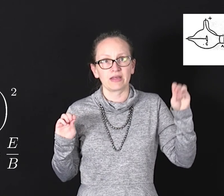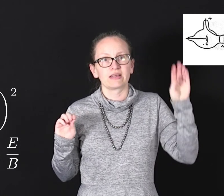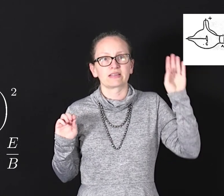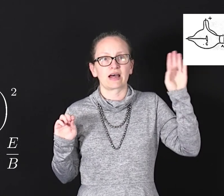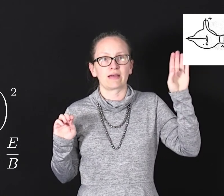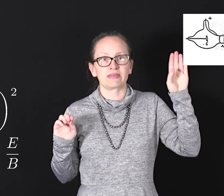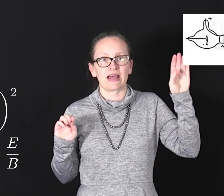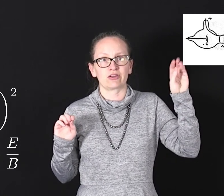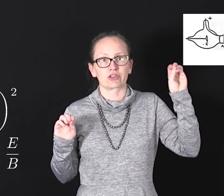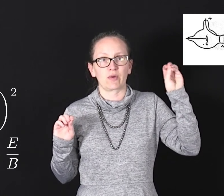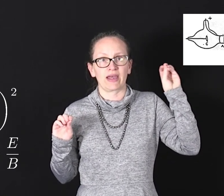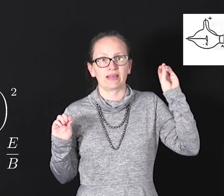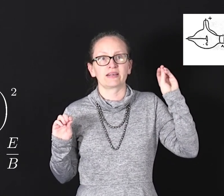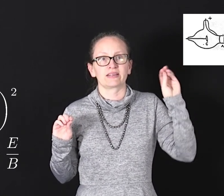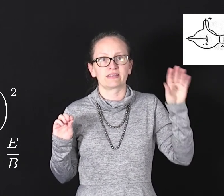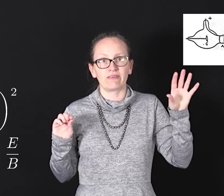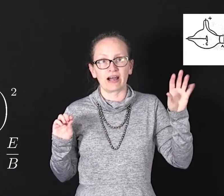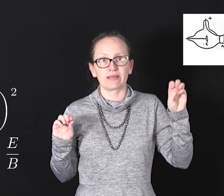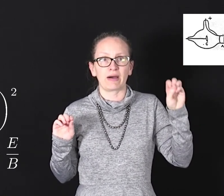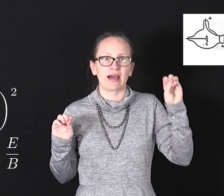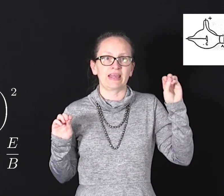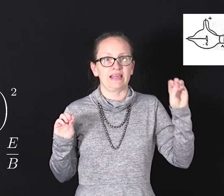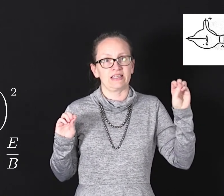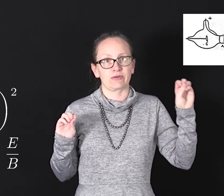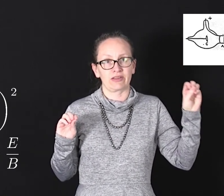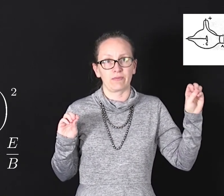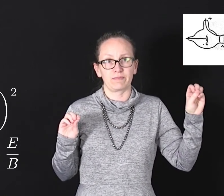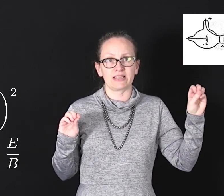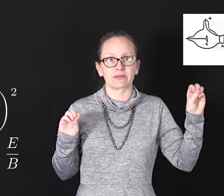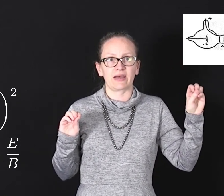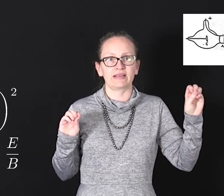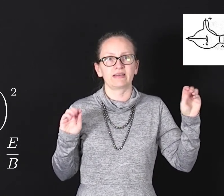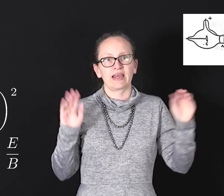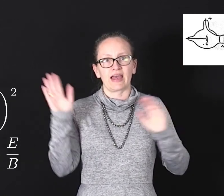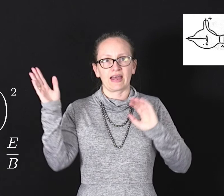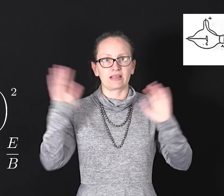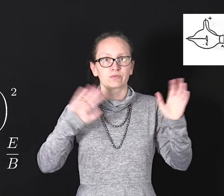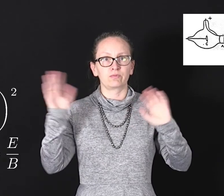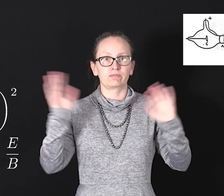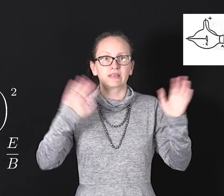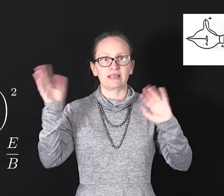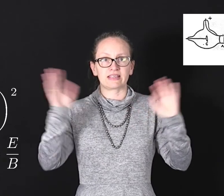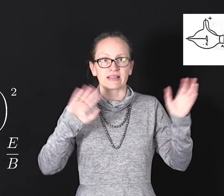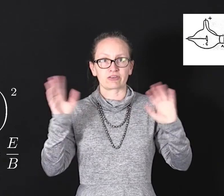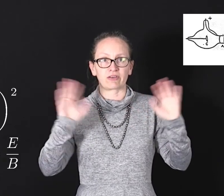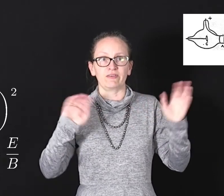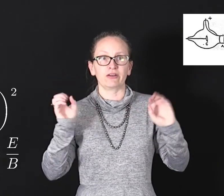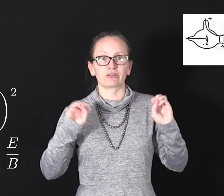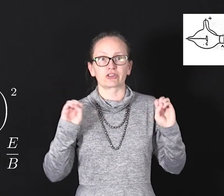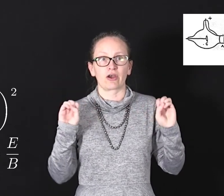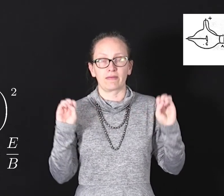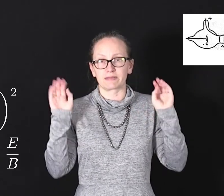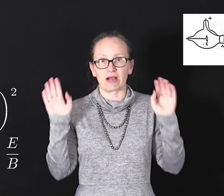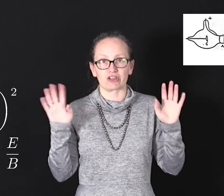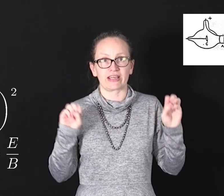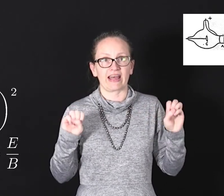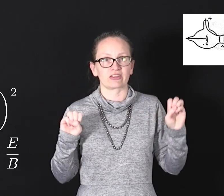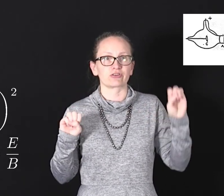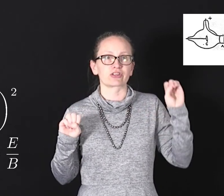times L squared divided by E squared on B squared. And these electric field terms partially cancel so